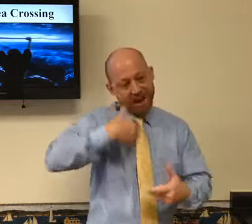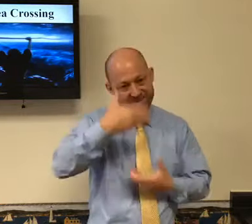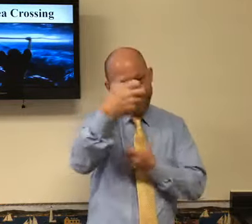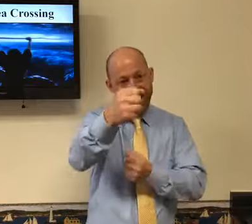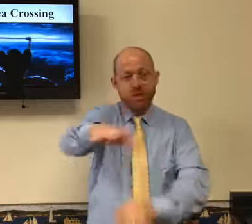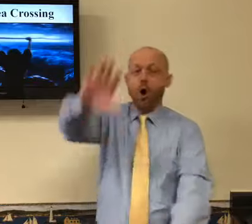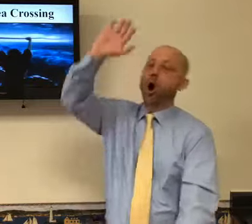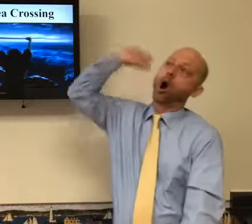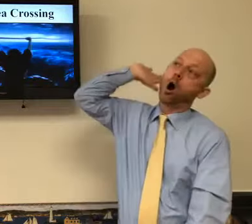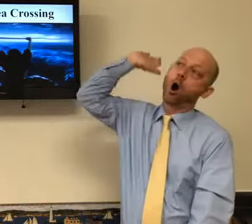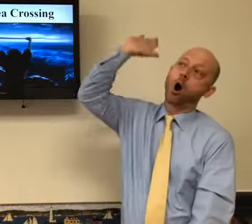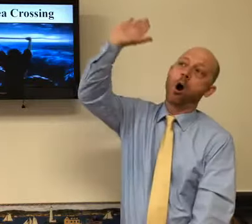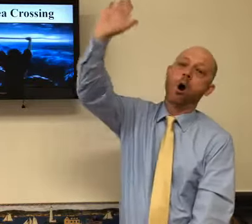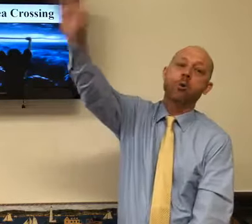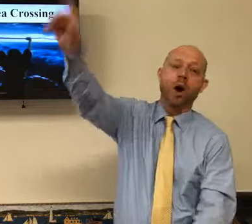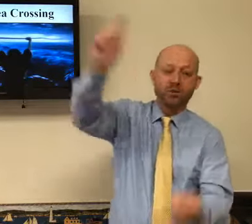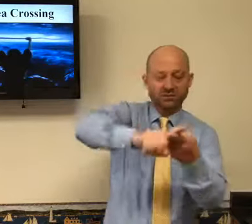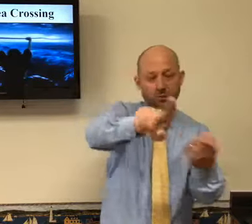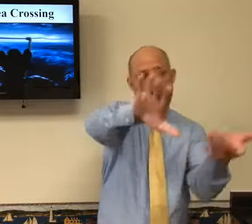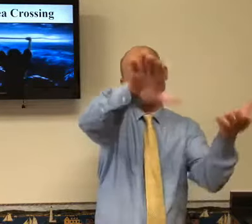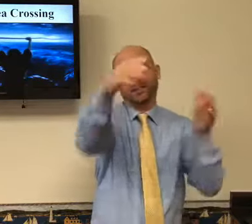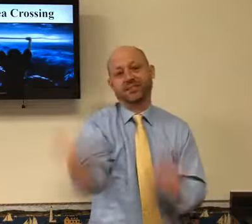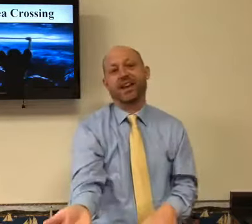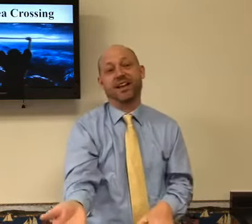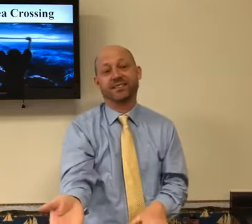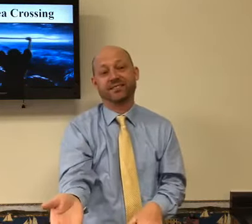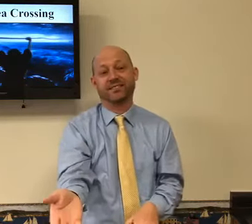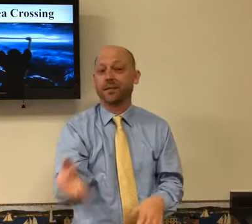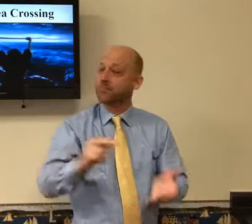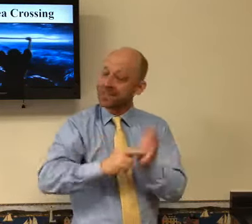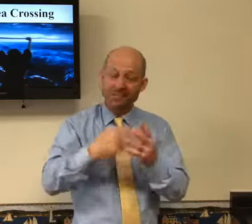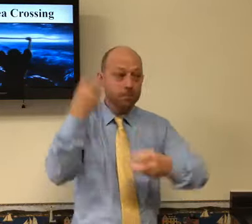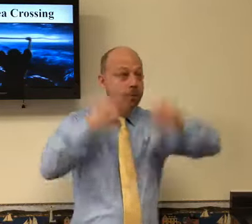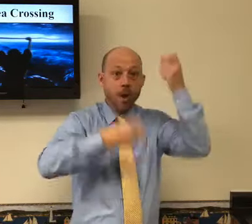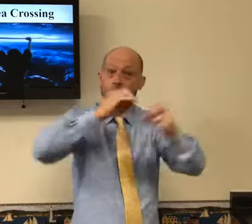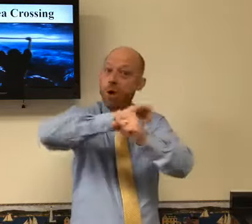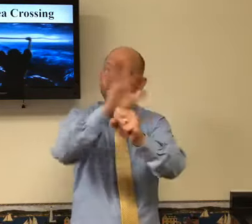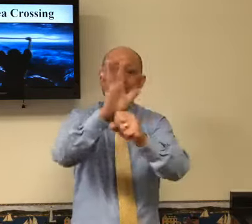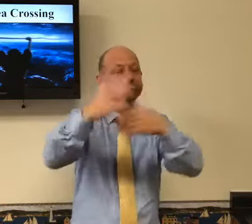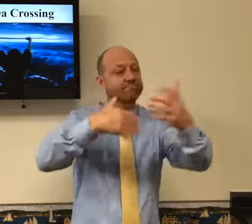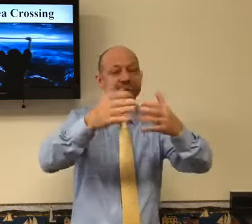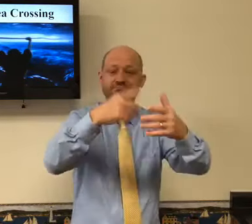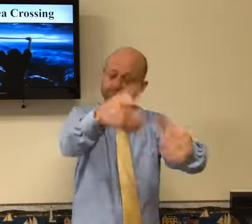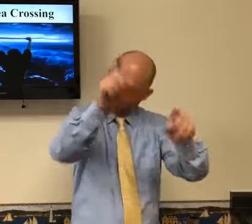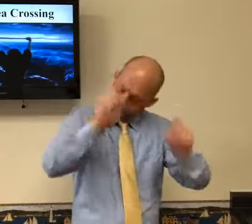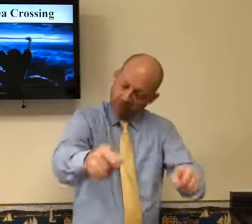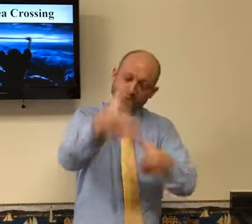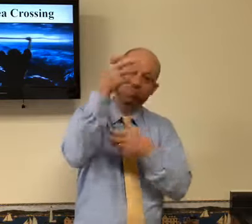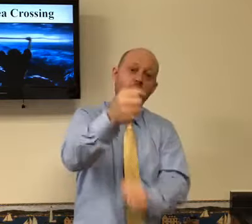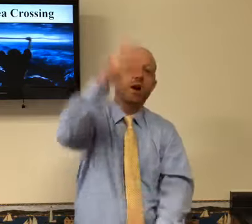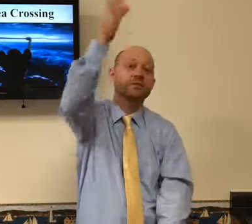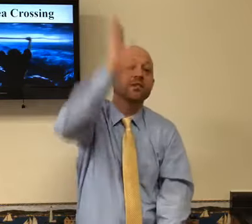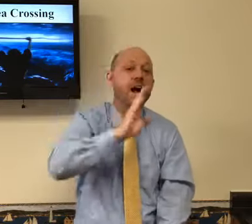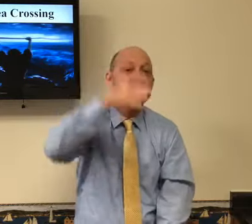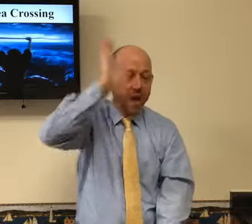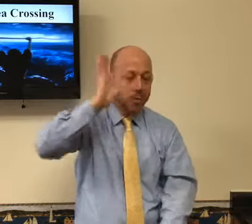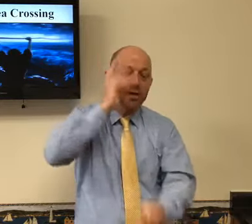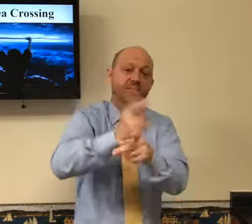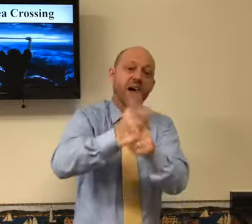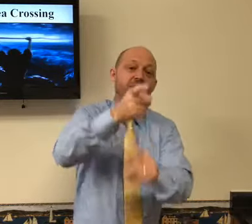God wants you to have faith to go all the way until the day you die. You're going to face problems. The coronavirus, it doesn't